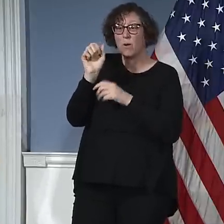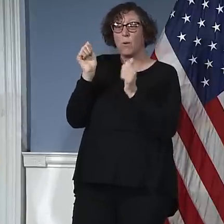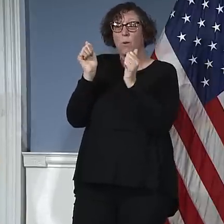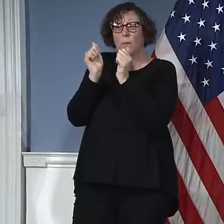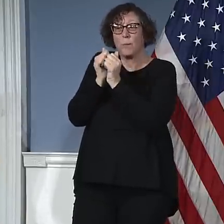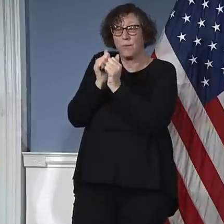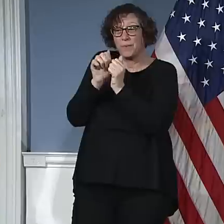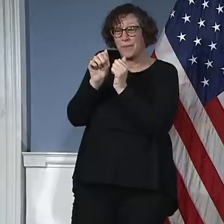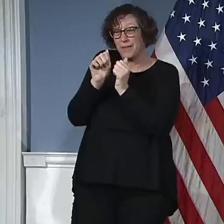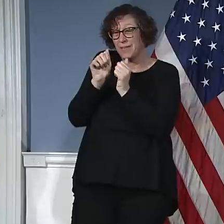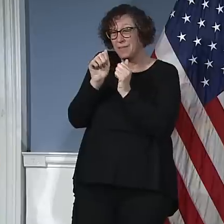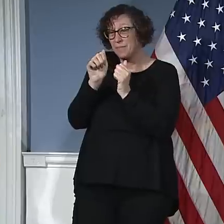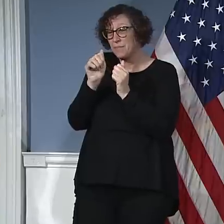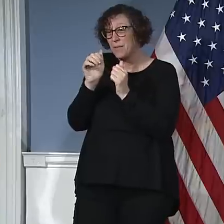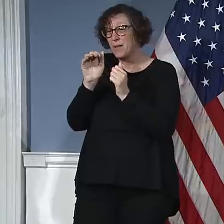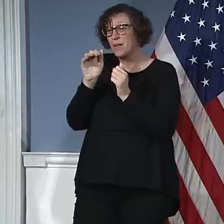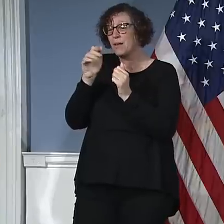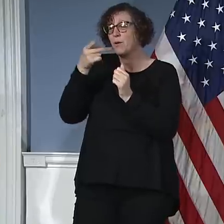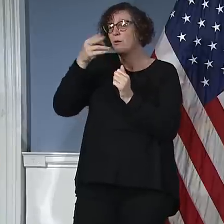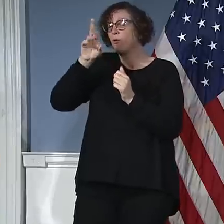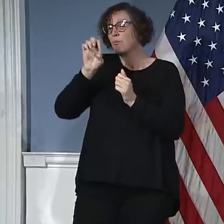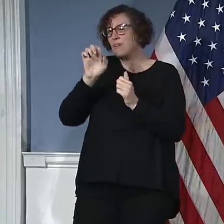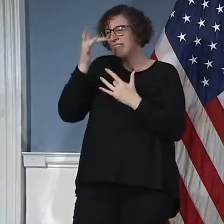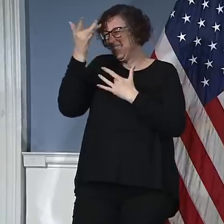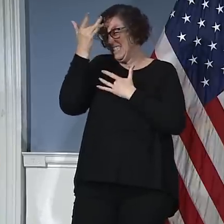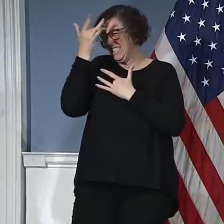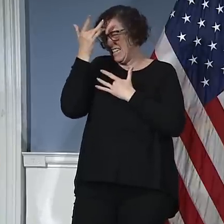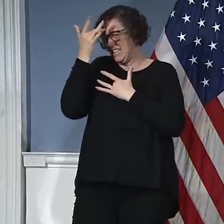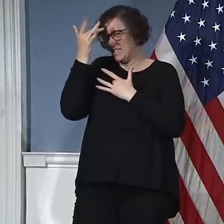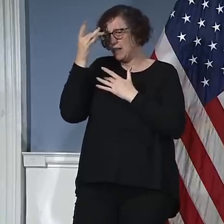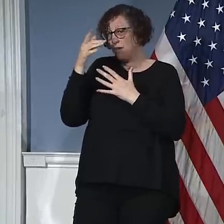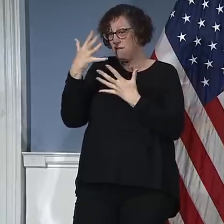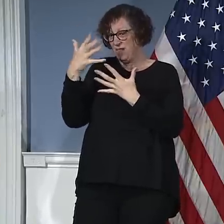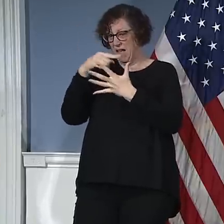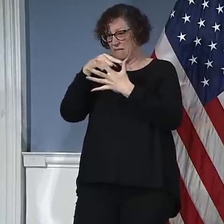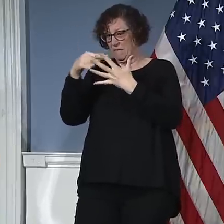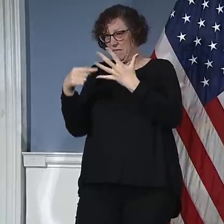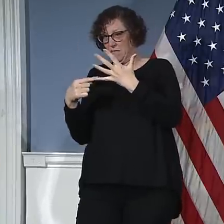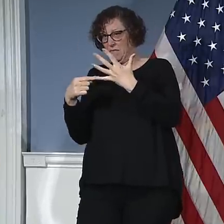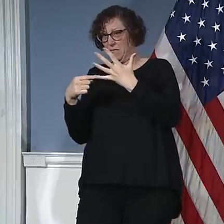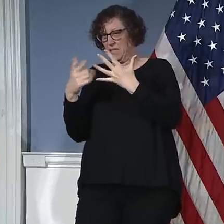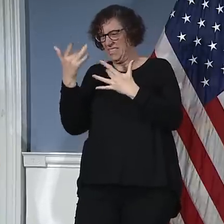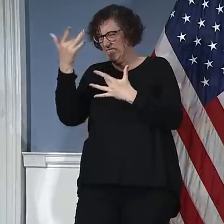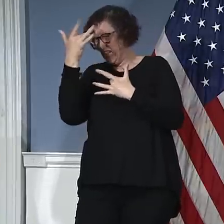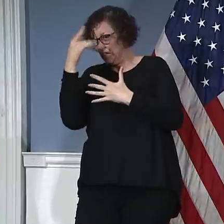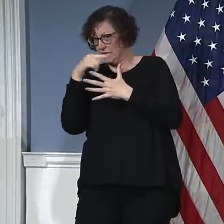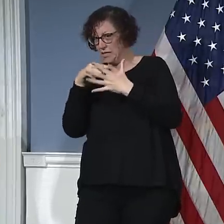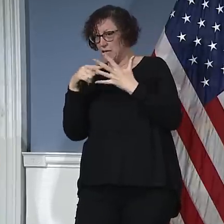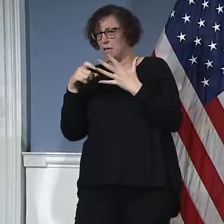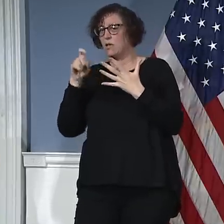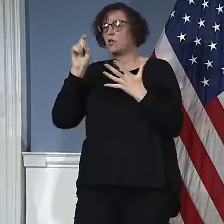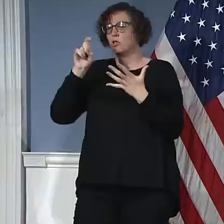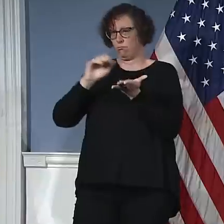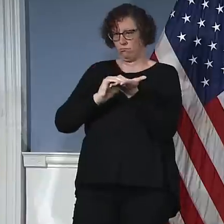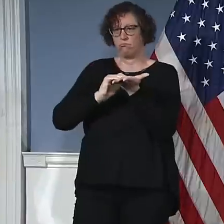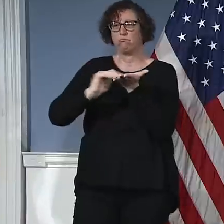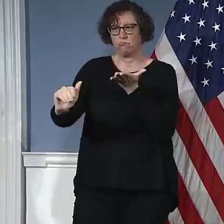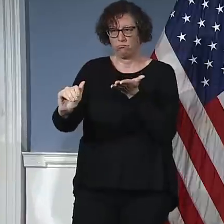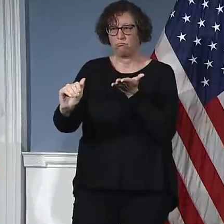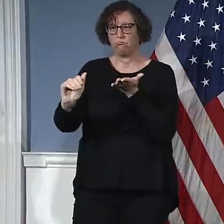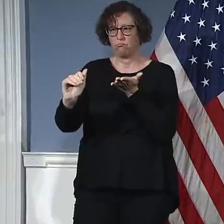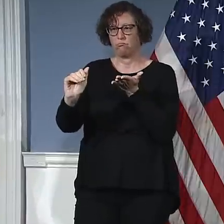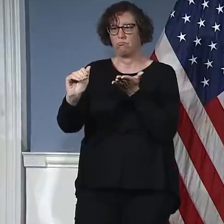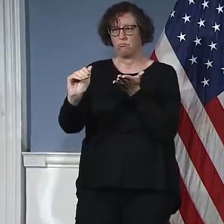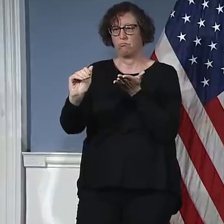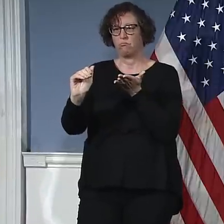conditions or more than one, should be released as well. But I know that will mean in many cases, probably the vast majority of cases,